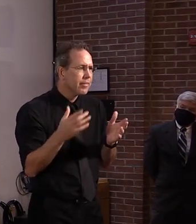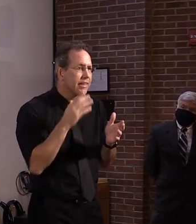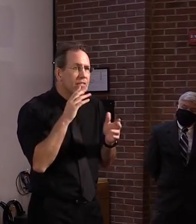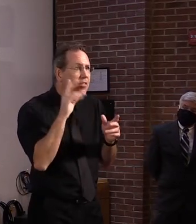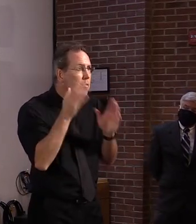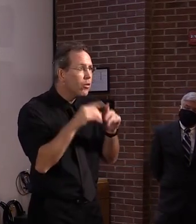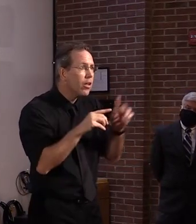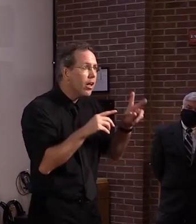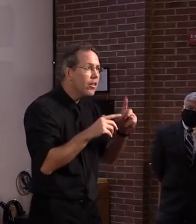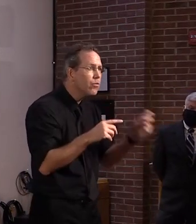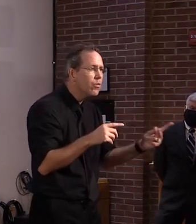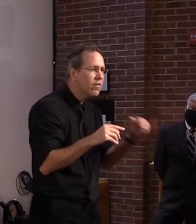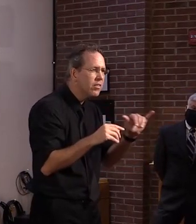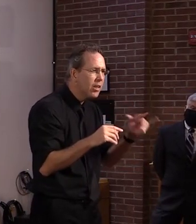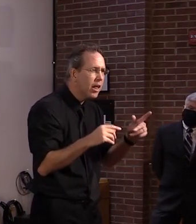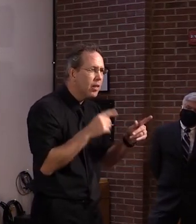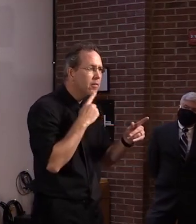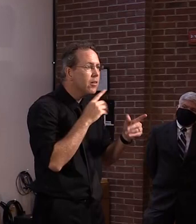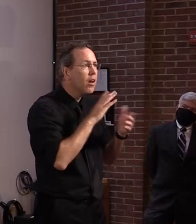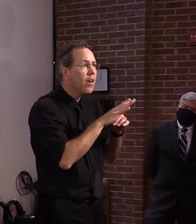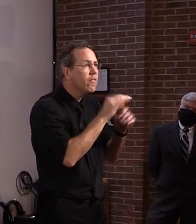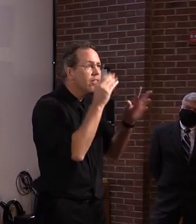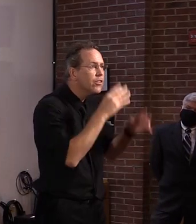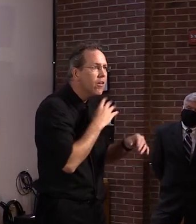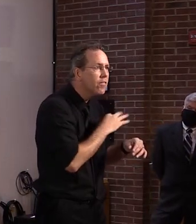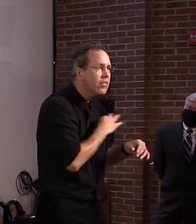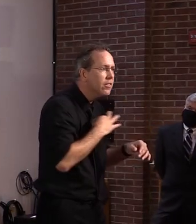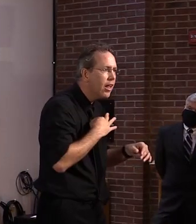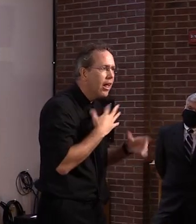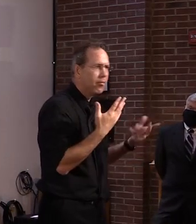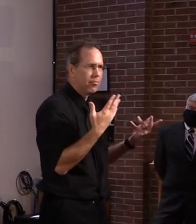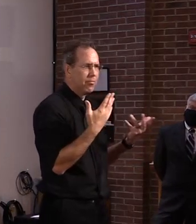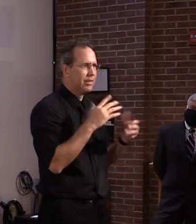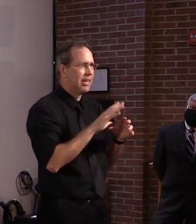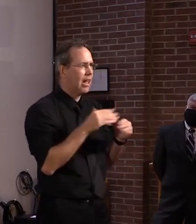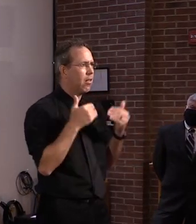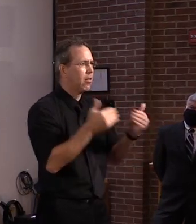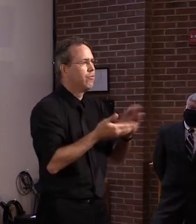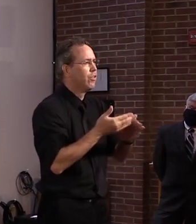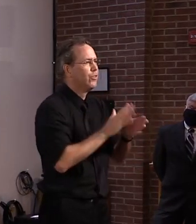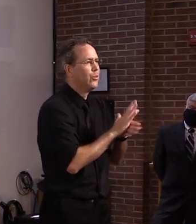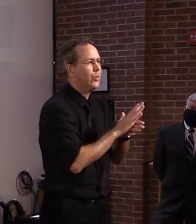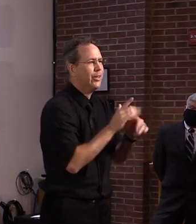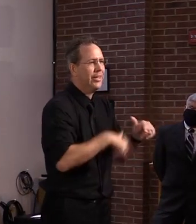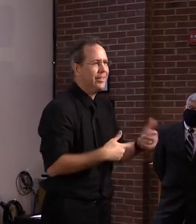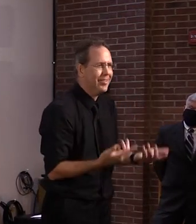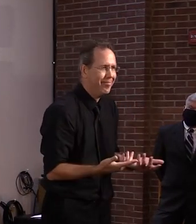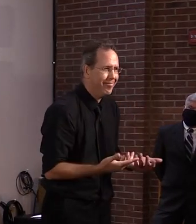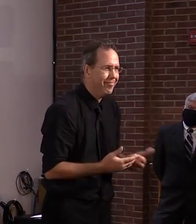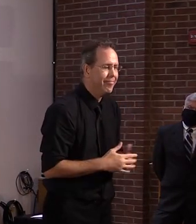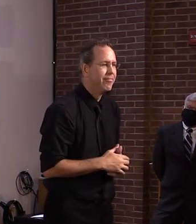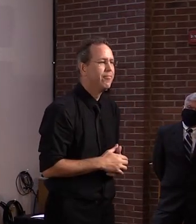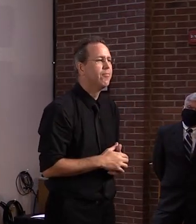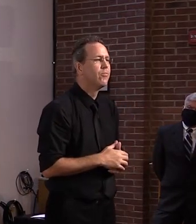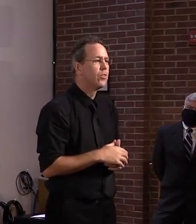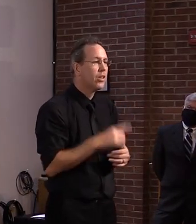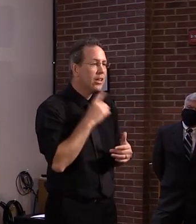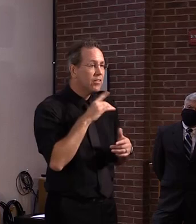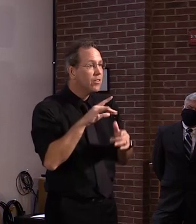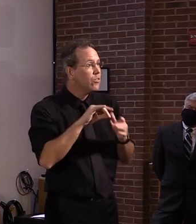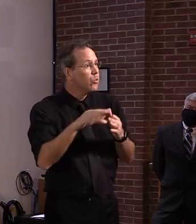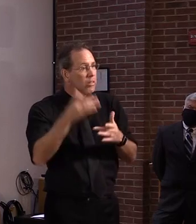operations and offer the educational experience that you've, uh, promised to offer. so I'm sure that would go into